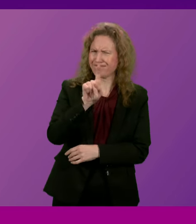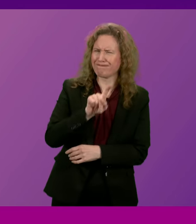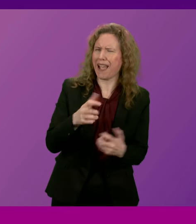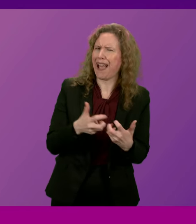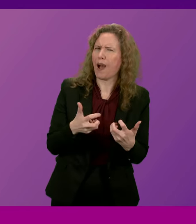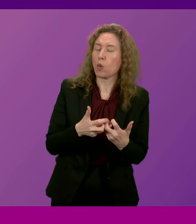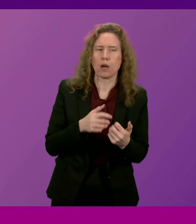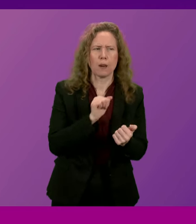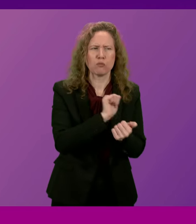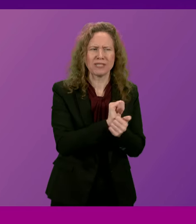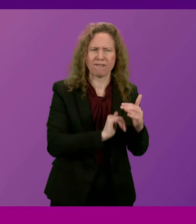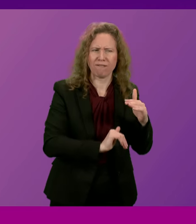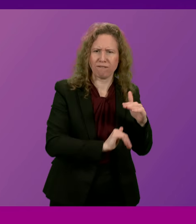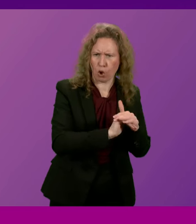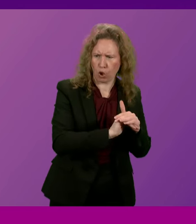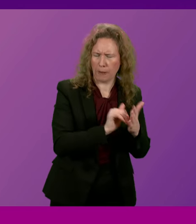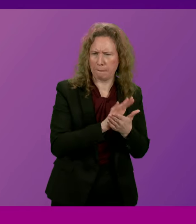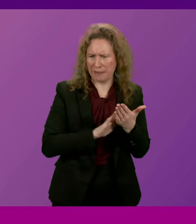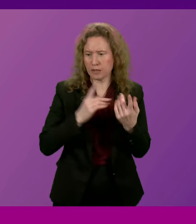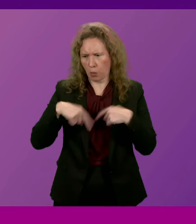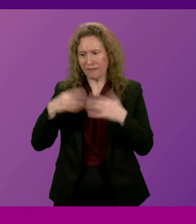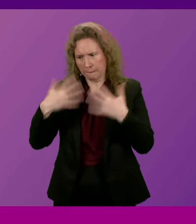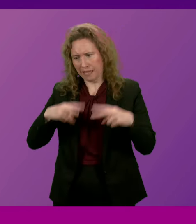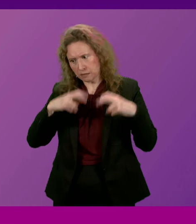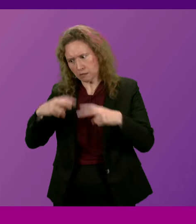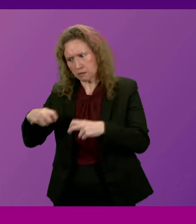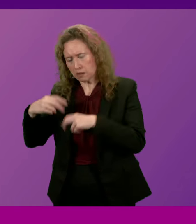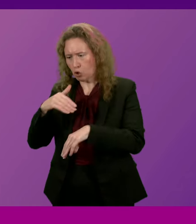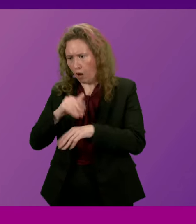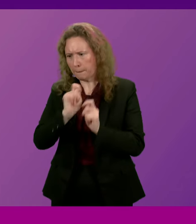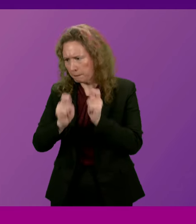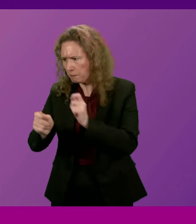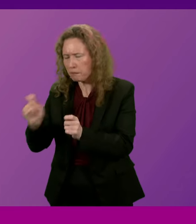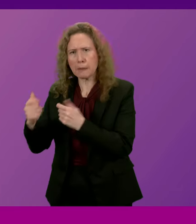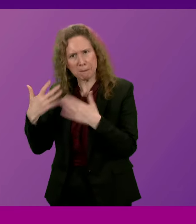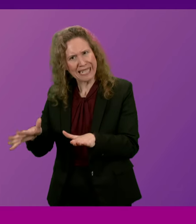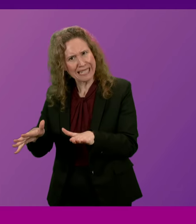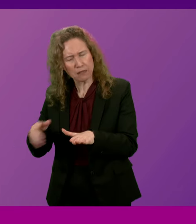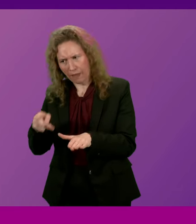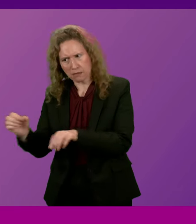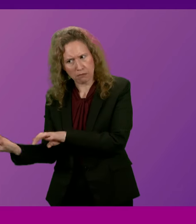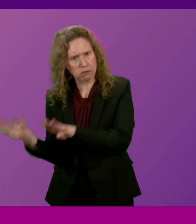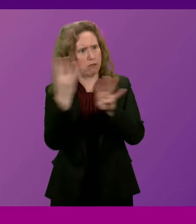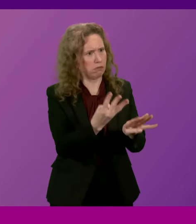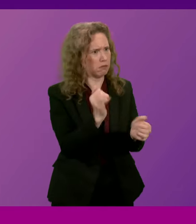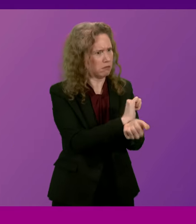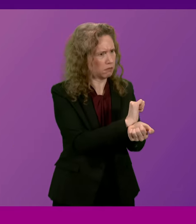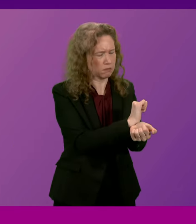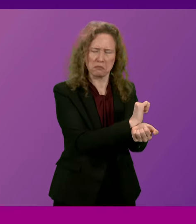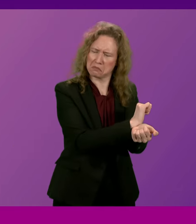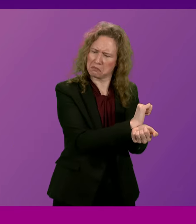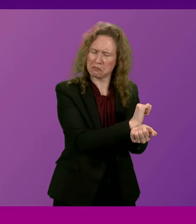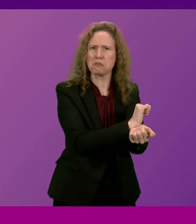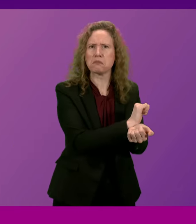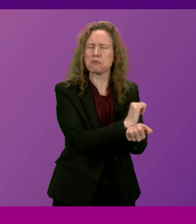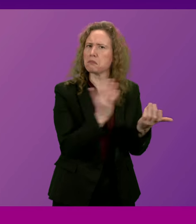the prisons are full, that suggests to me that crime is being pursued and more individuals are being convicted